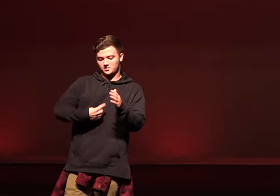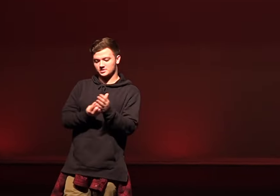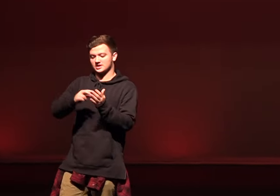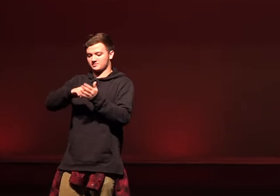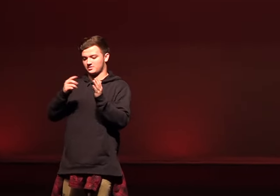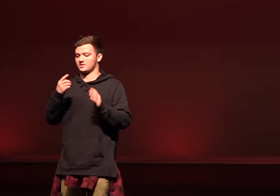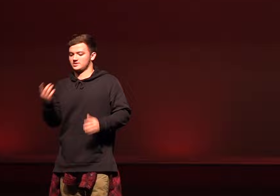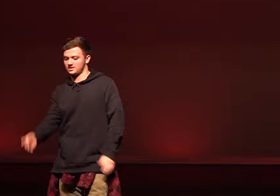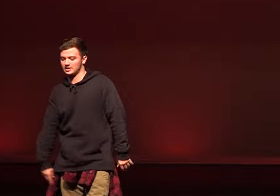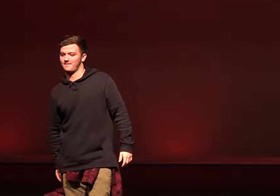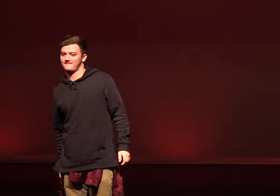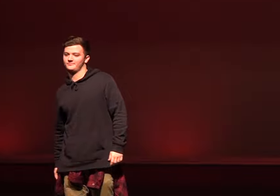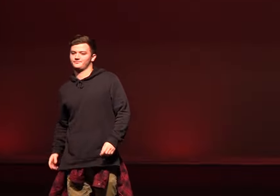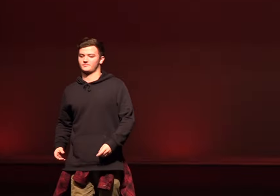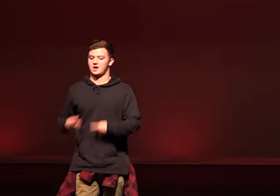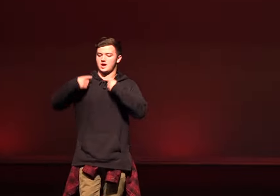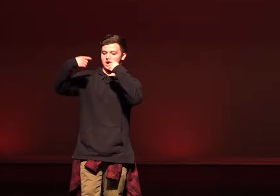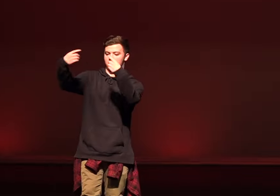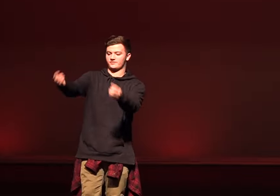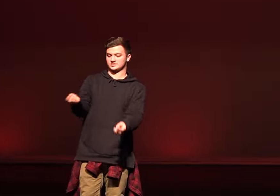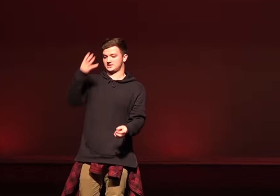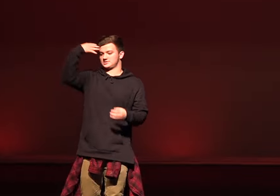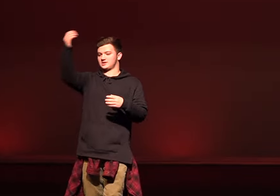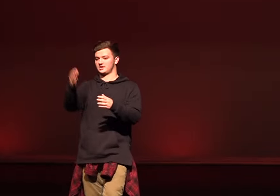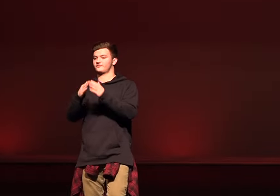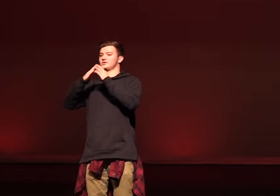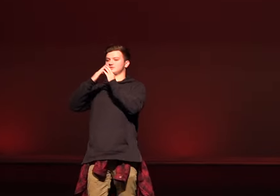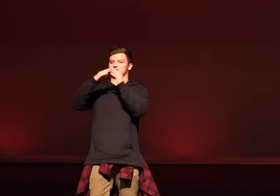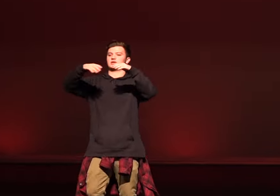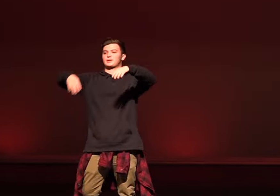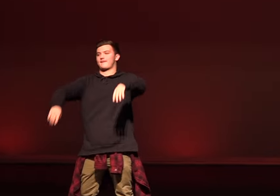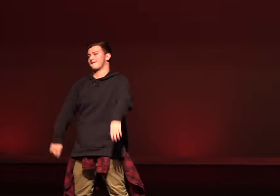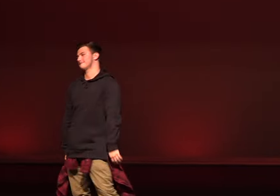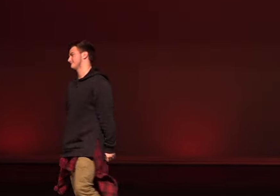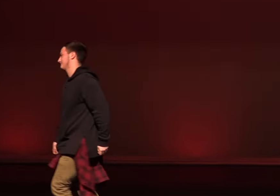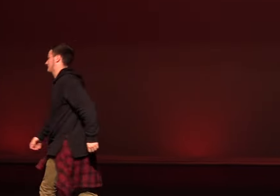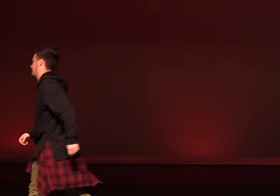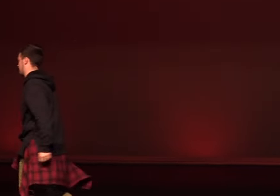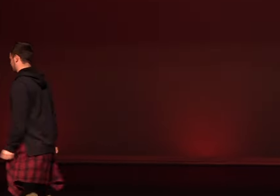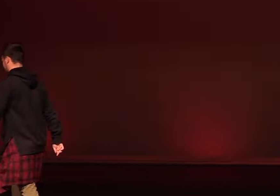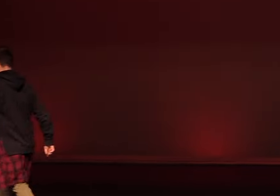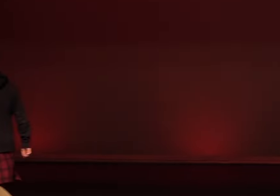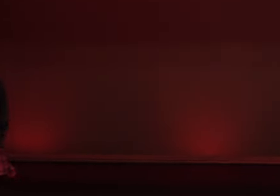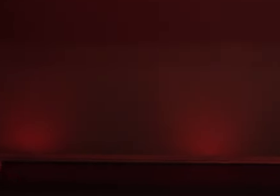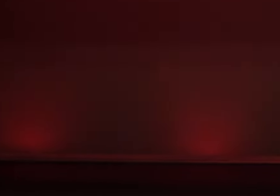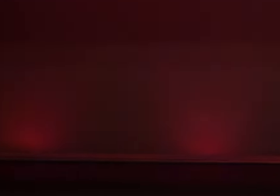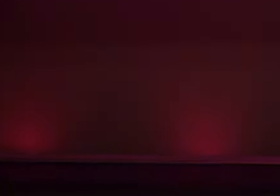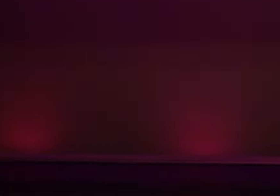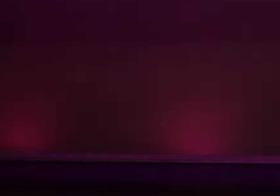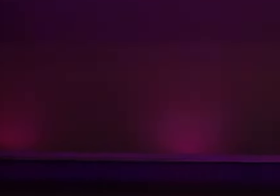only mean one thing Ever since I left the city when fear What? You Jared so people more attention work You To To